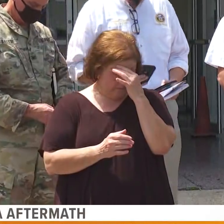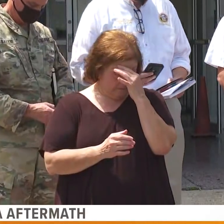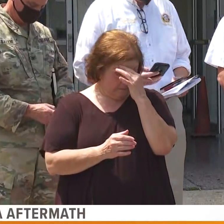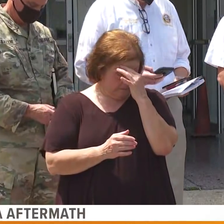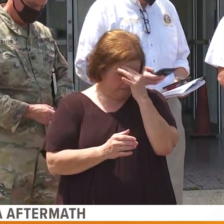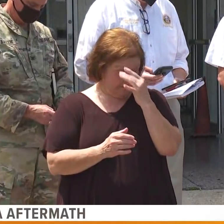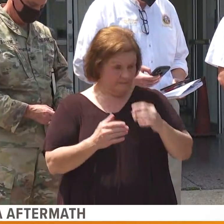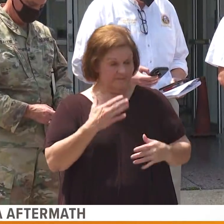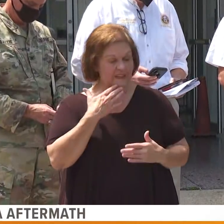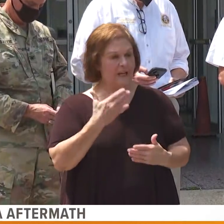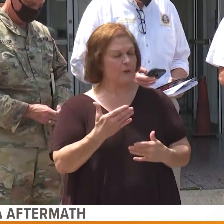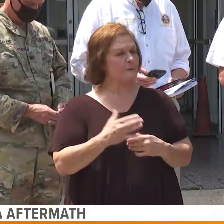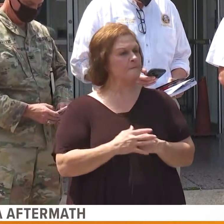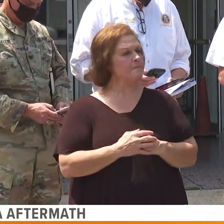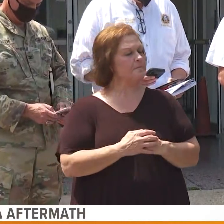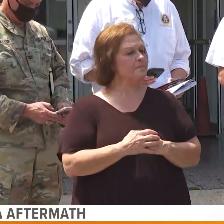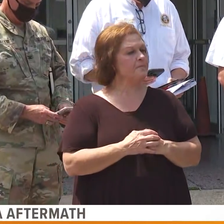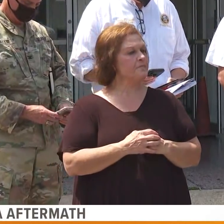Thank you, Mayor.